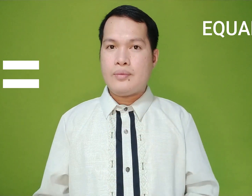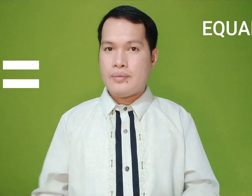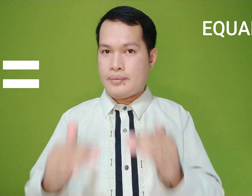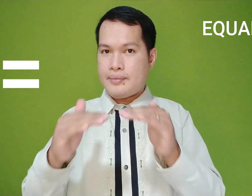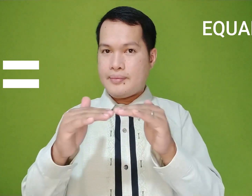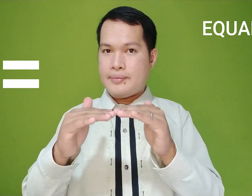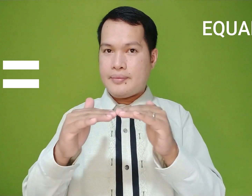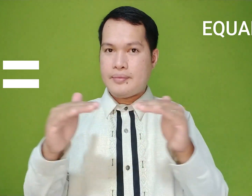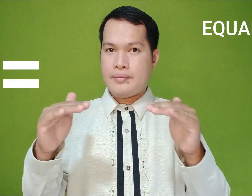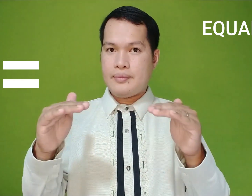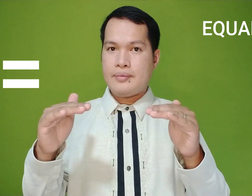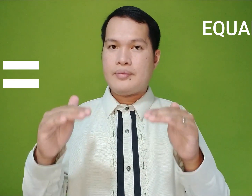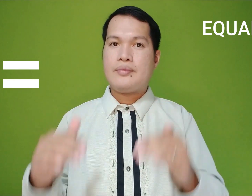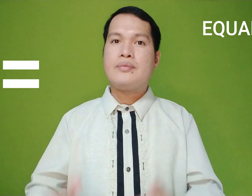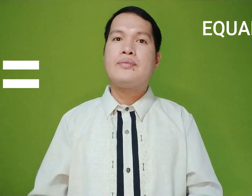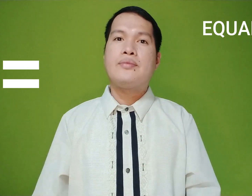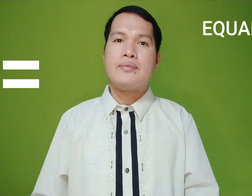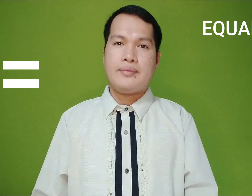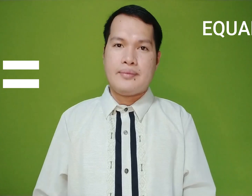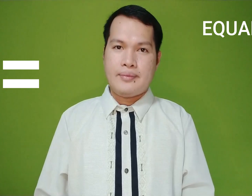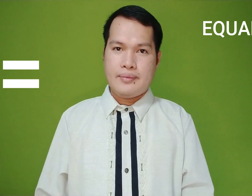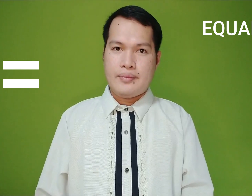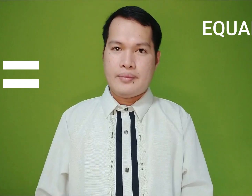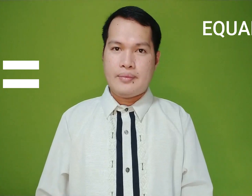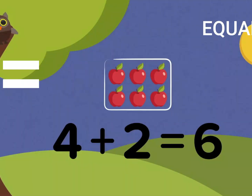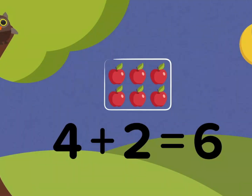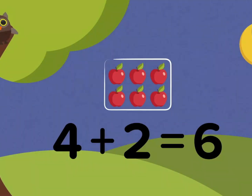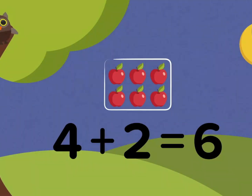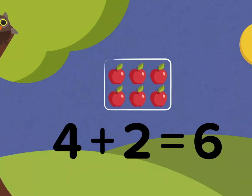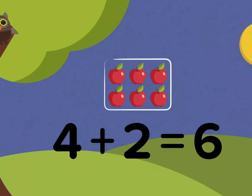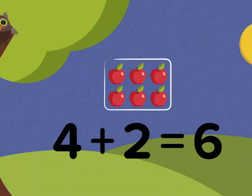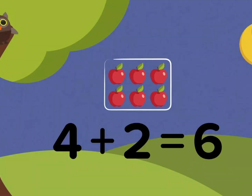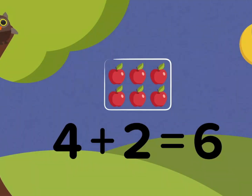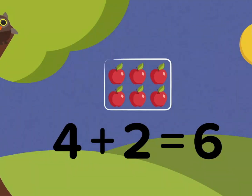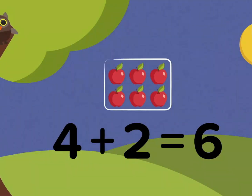hands in front of you and make the fingertips touch a couple of times